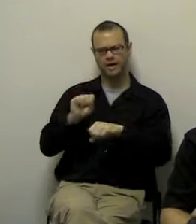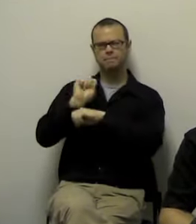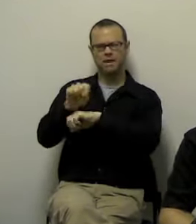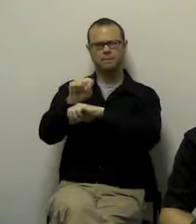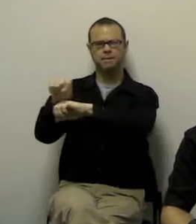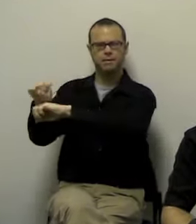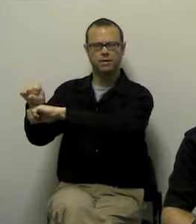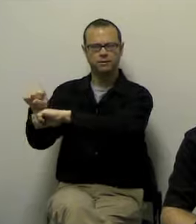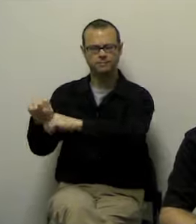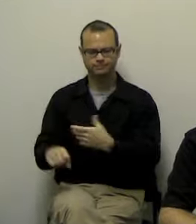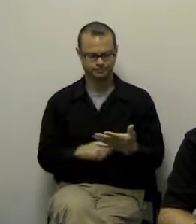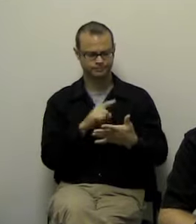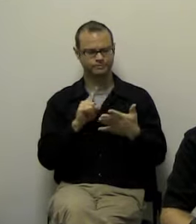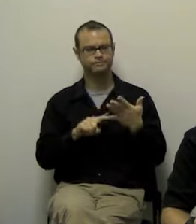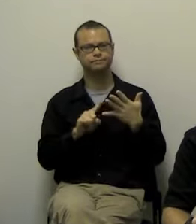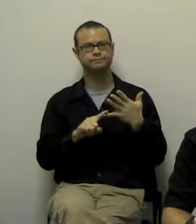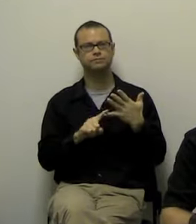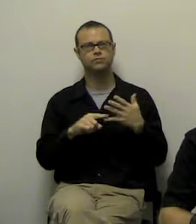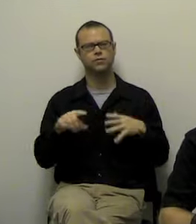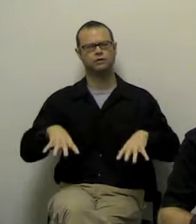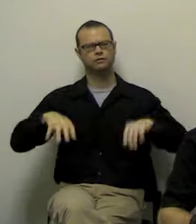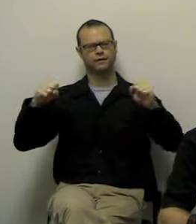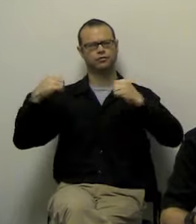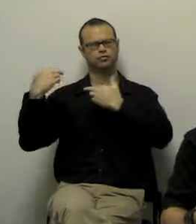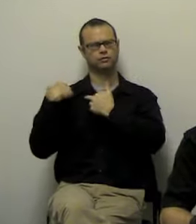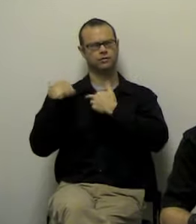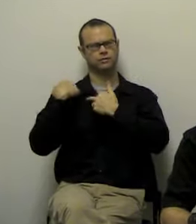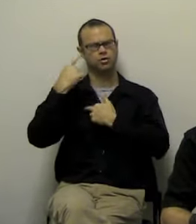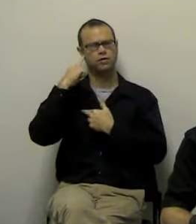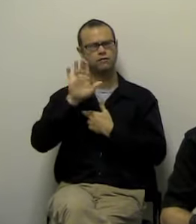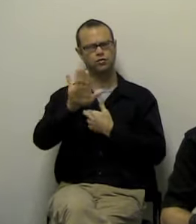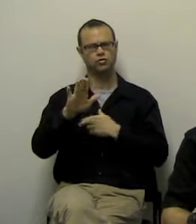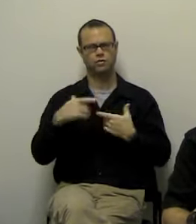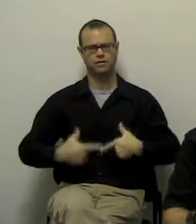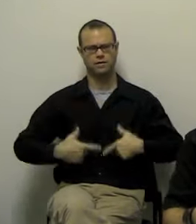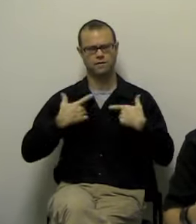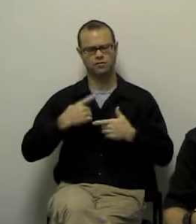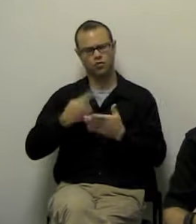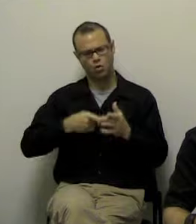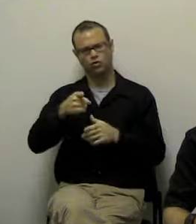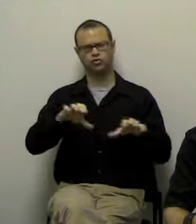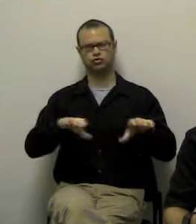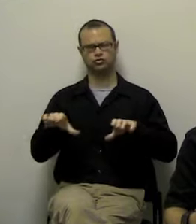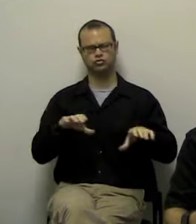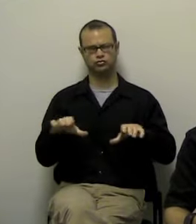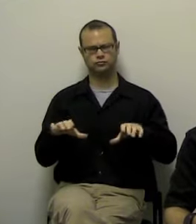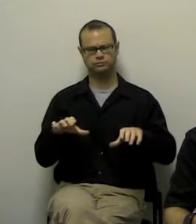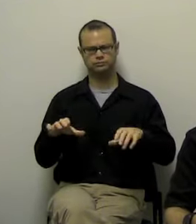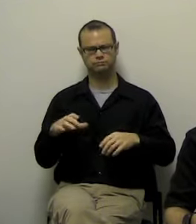Take responsibility for the things that you do. Remember that there's always a